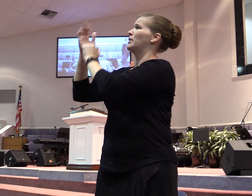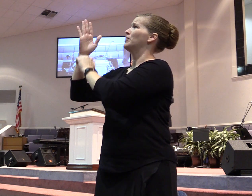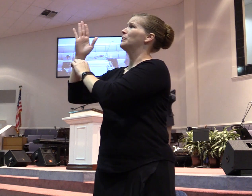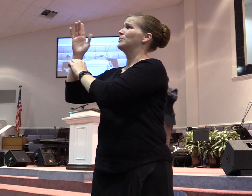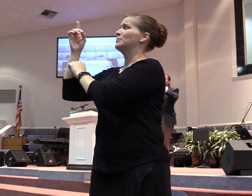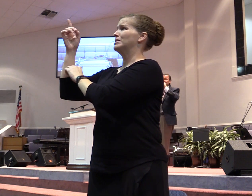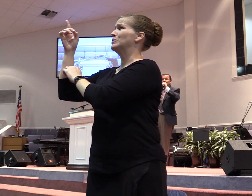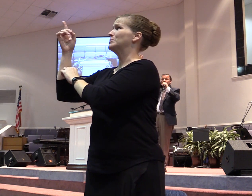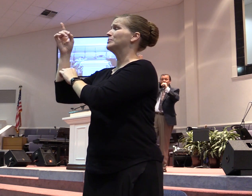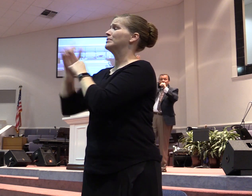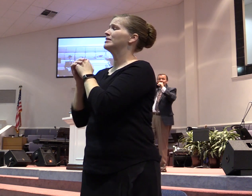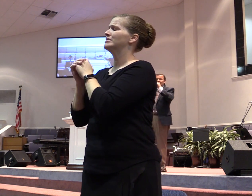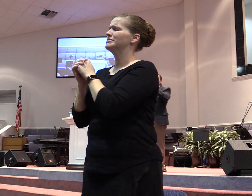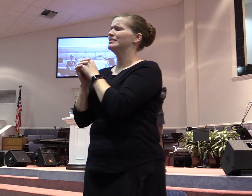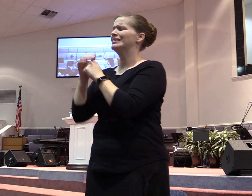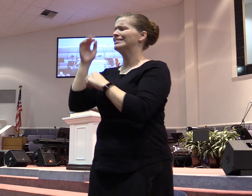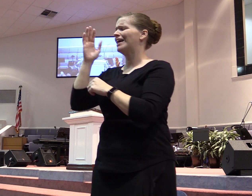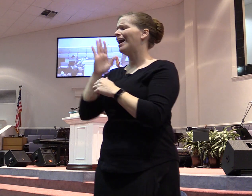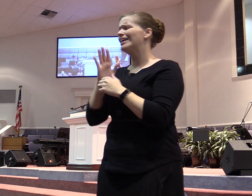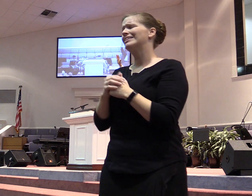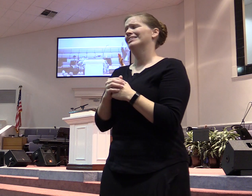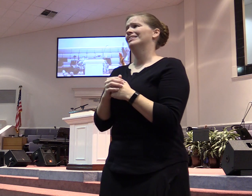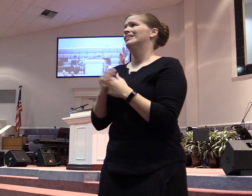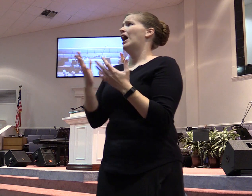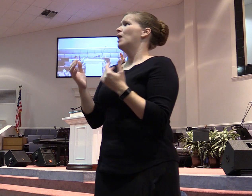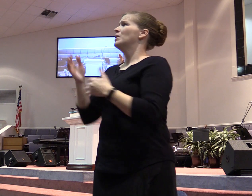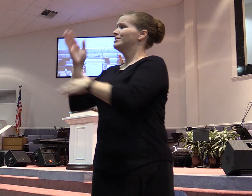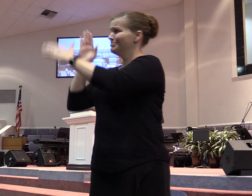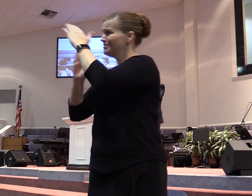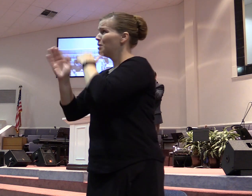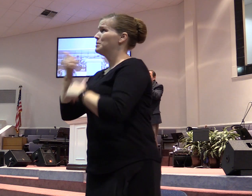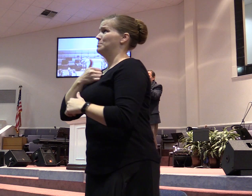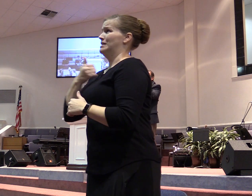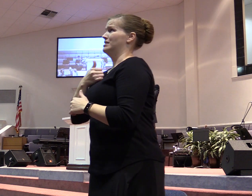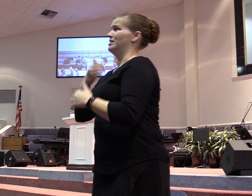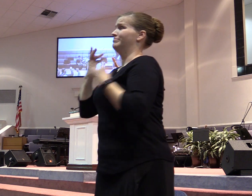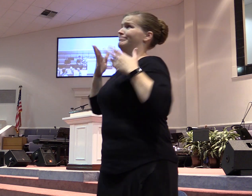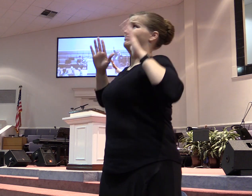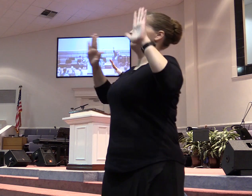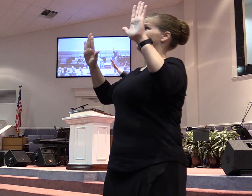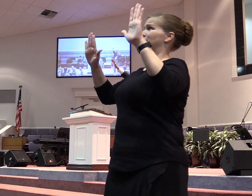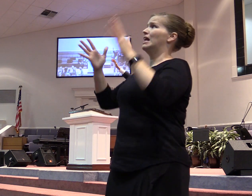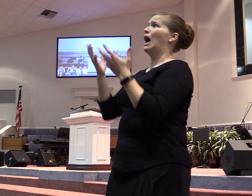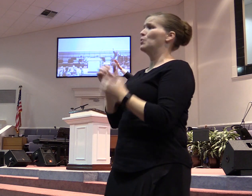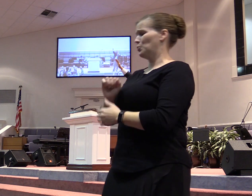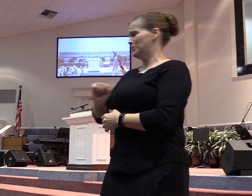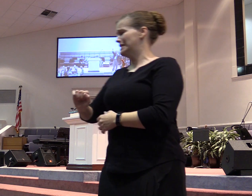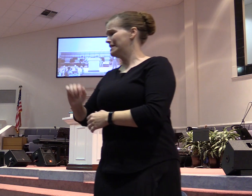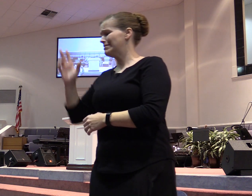Just lift your voice up. God I want to submit myself to you so I can resist the devil. So I can